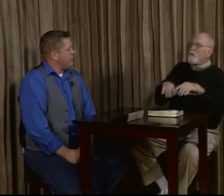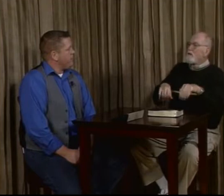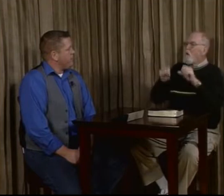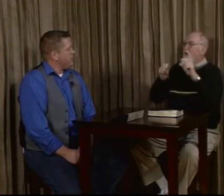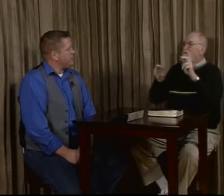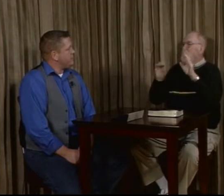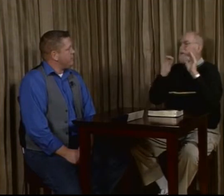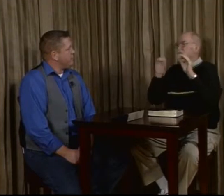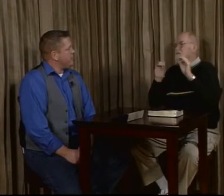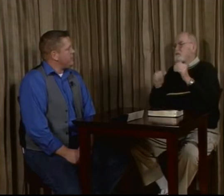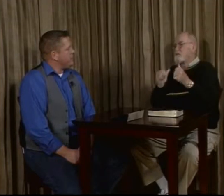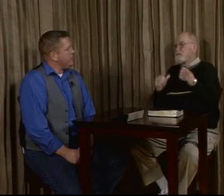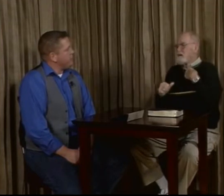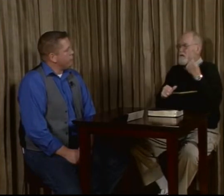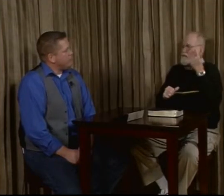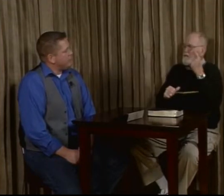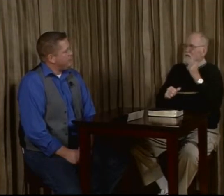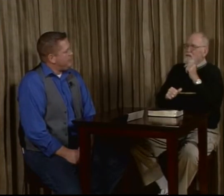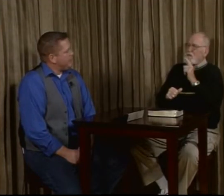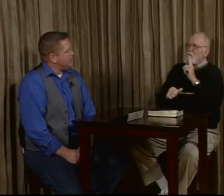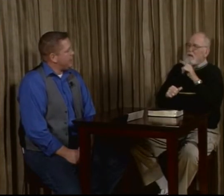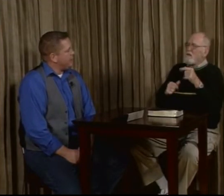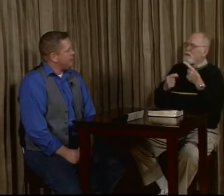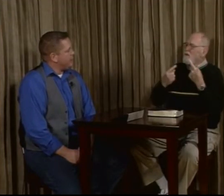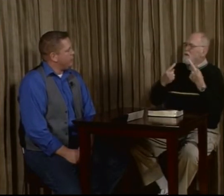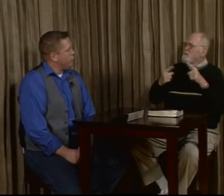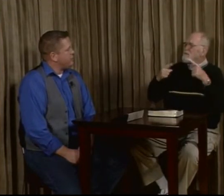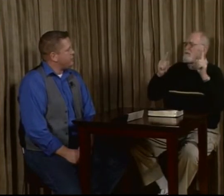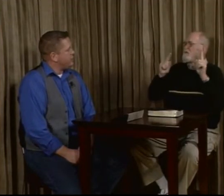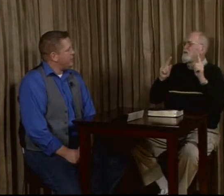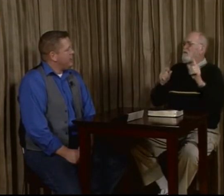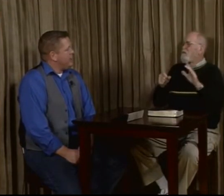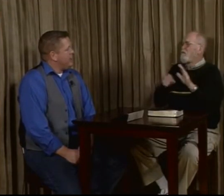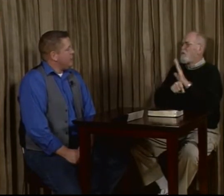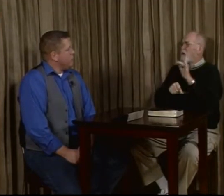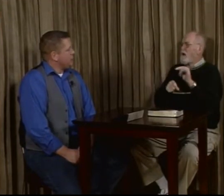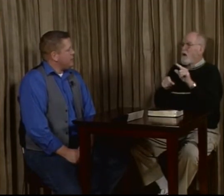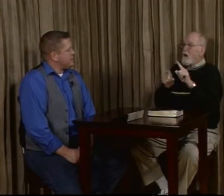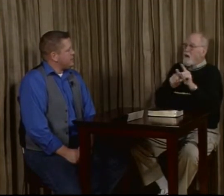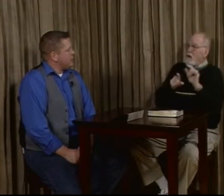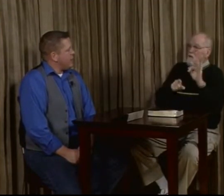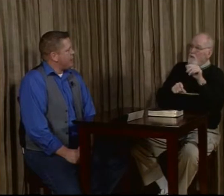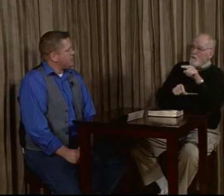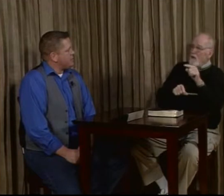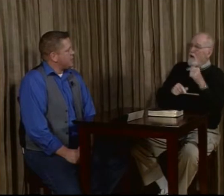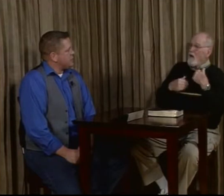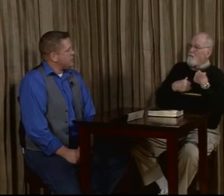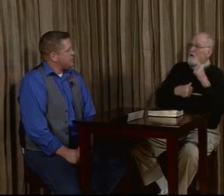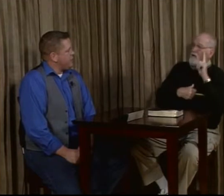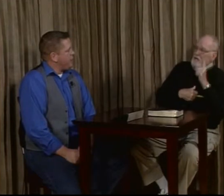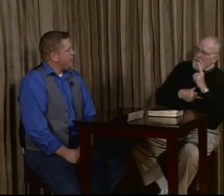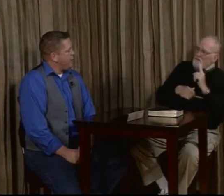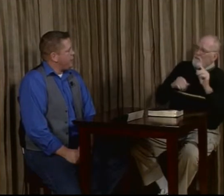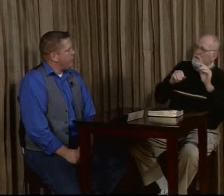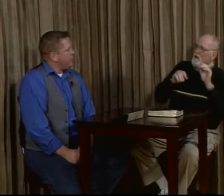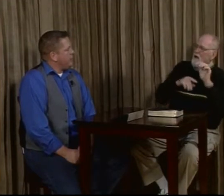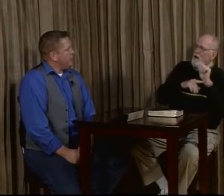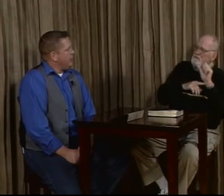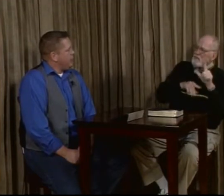on purpose, hearing people kind of brush the deaf people aside and say, here, we'll teach it. And in most cases, it's not as successful as if they were to hear or